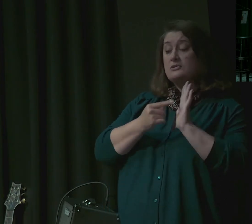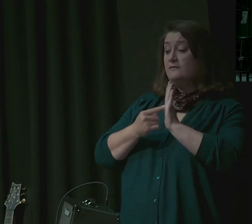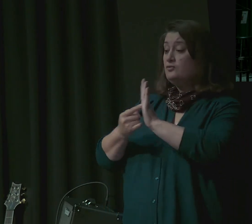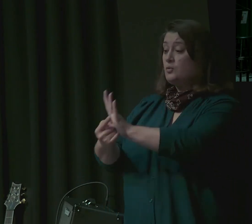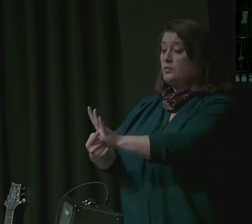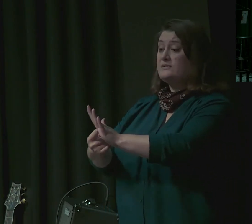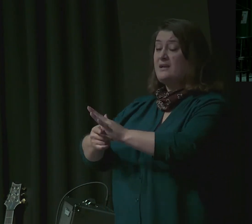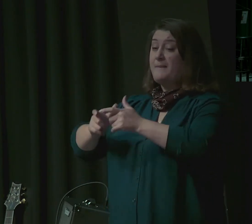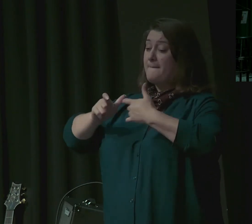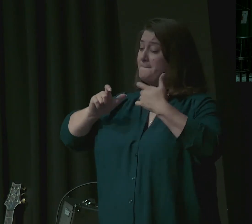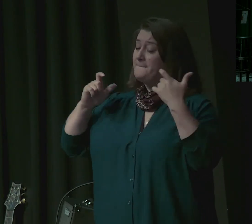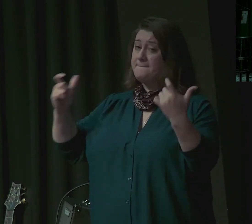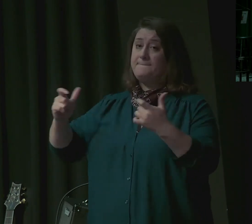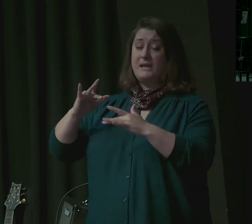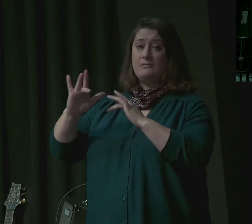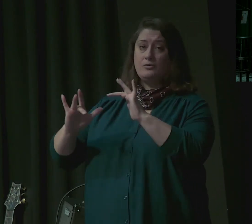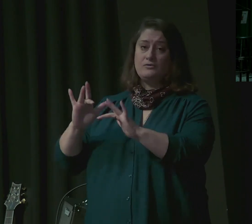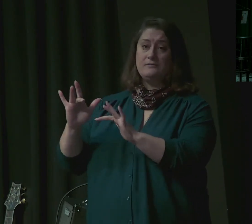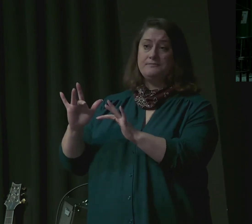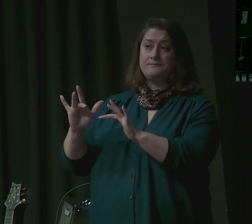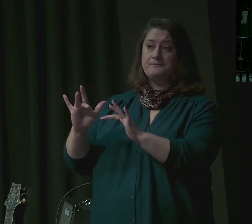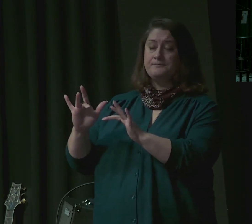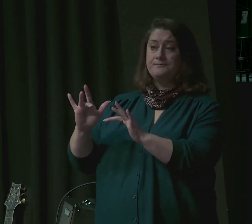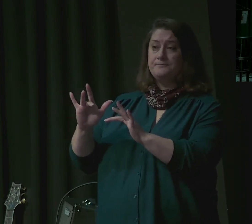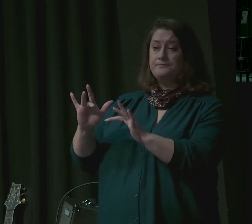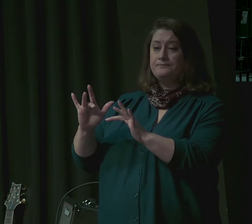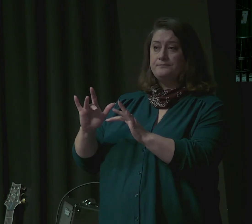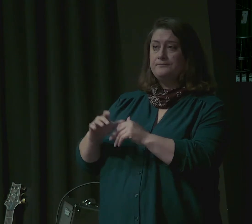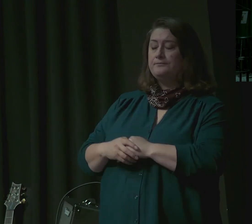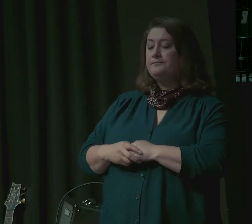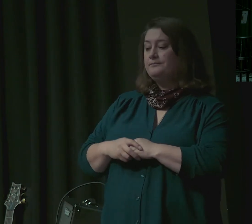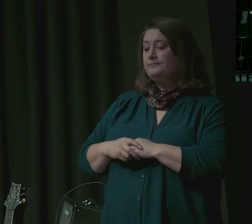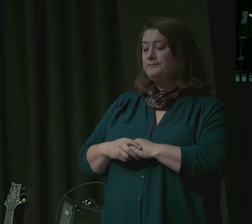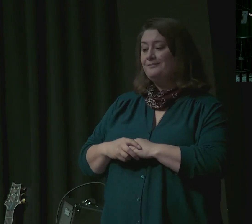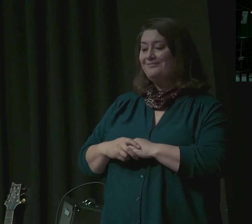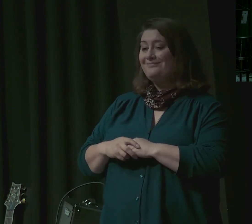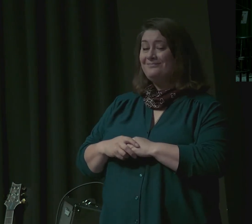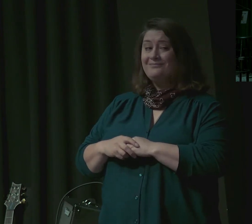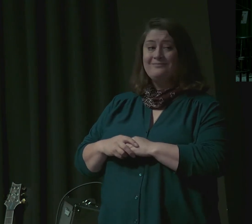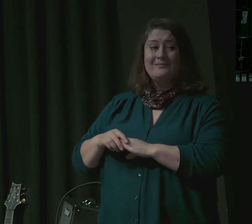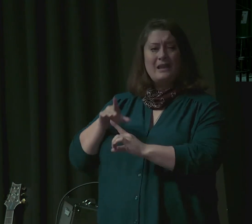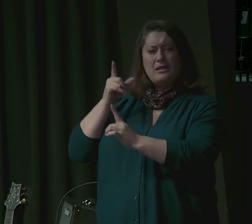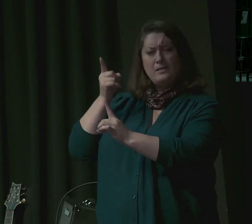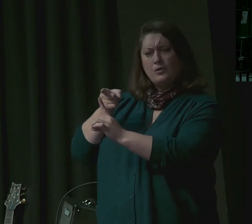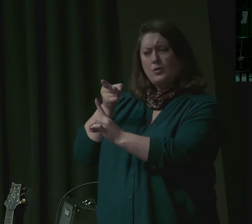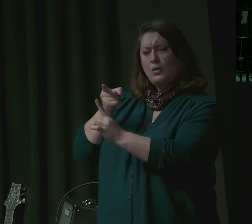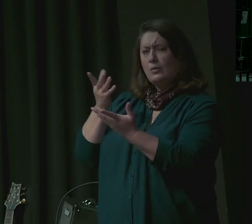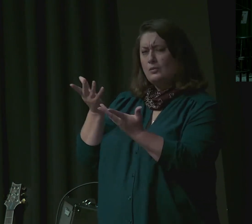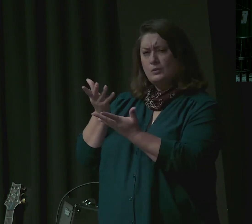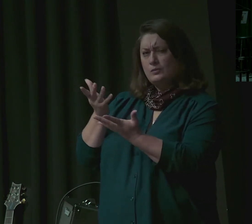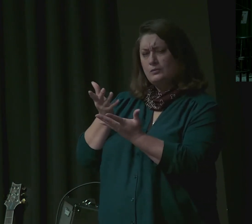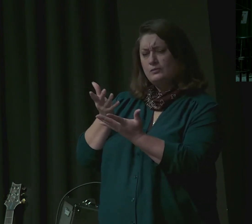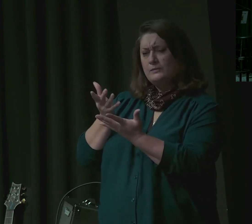place. But all of this is aimed at reconciliation and restoration.